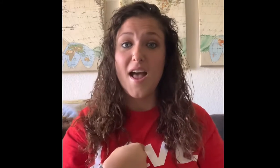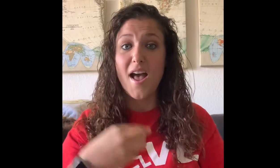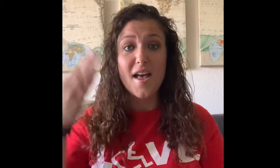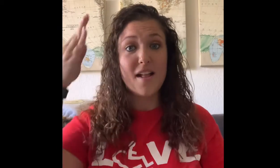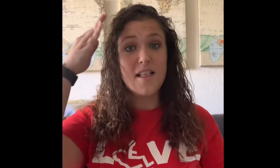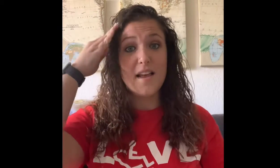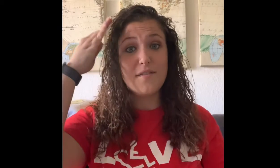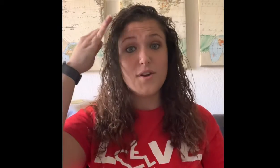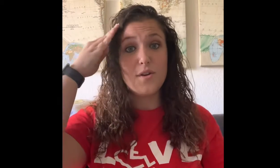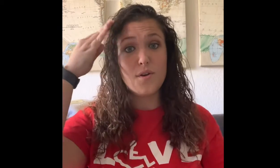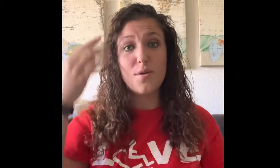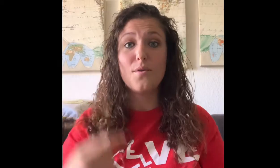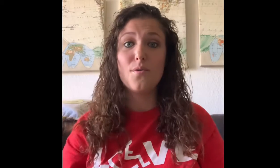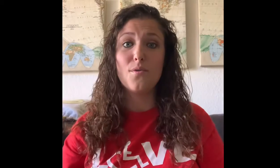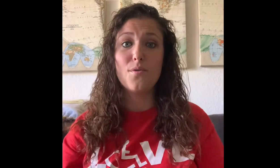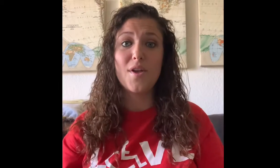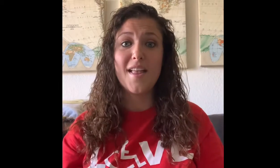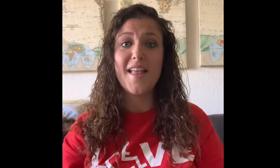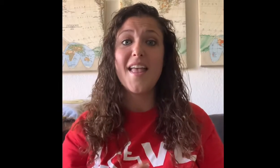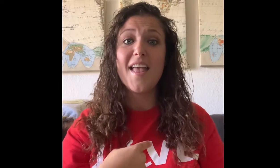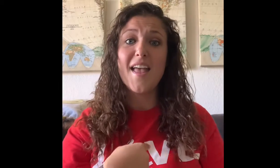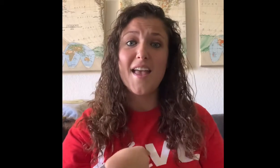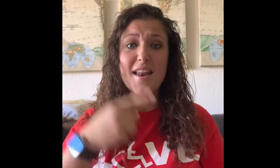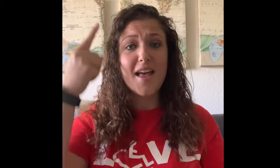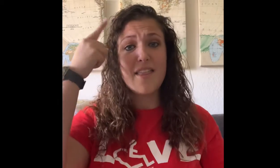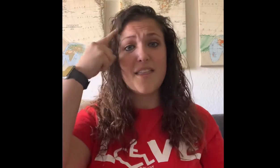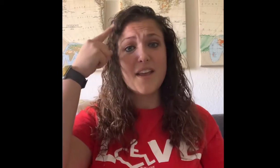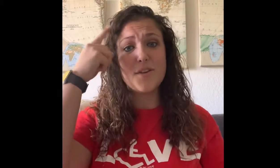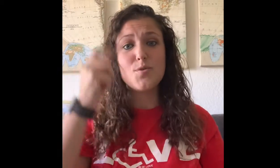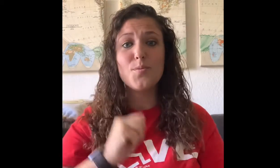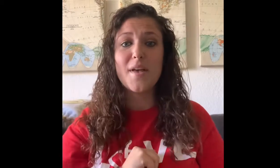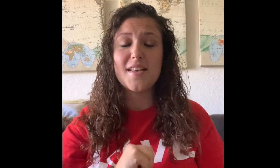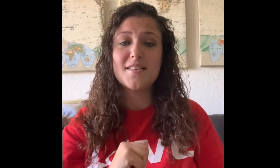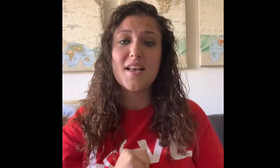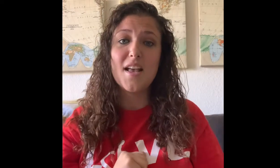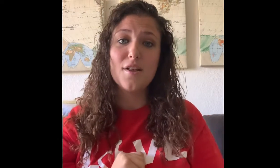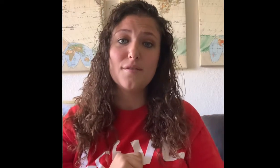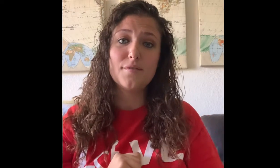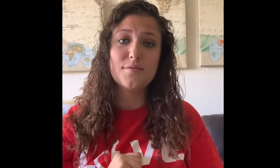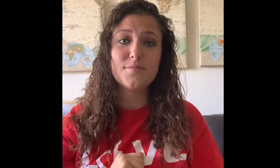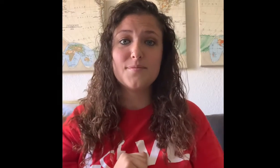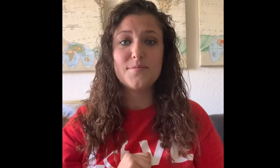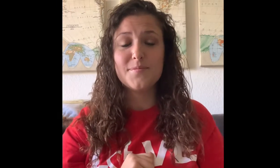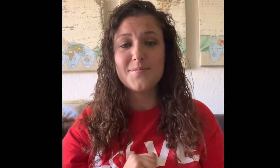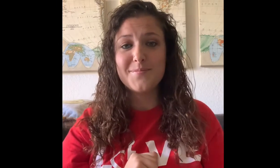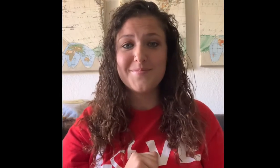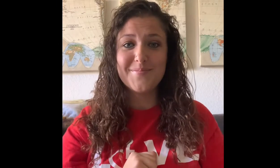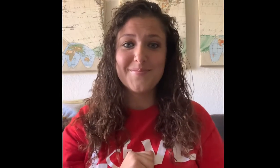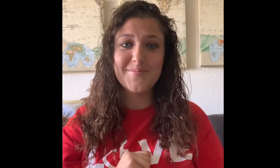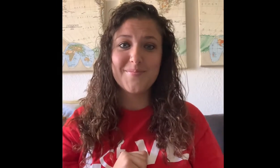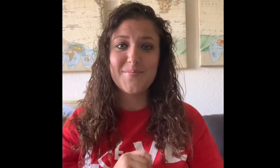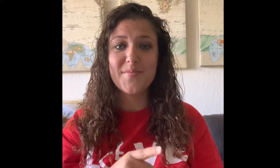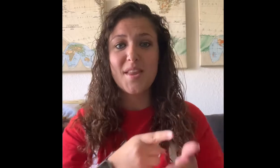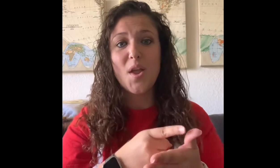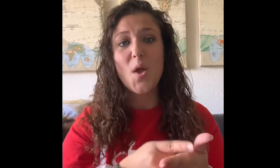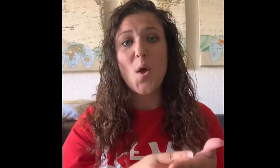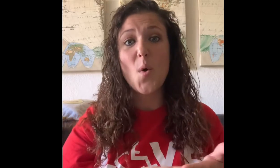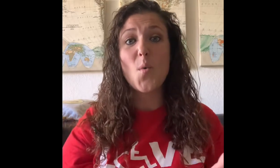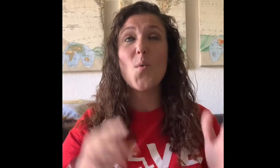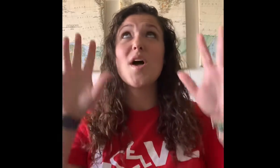I'll never know, and I think to myself, what